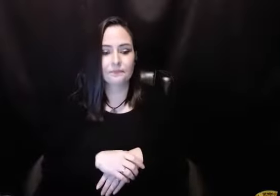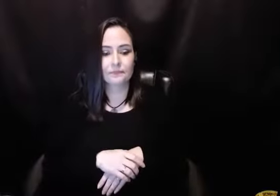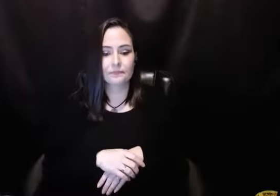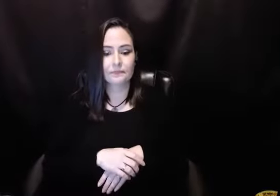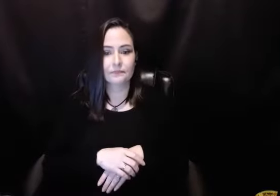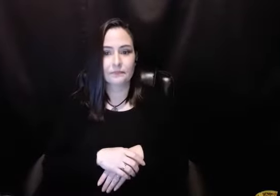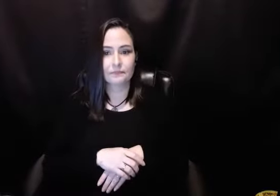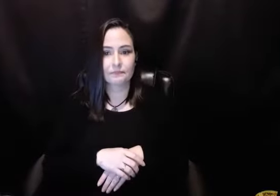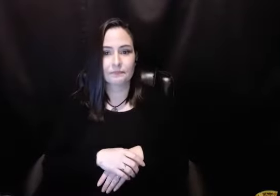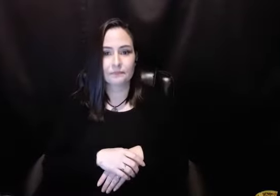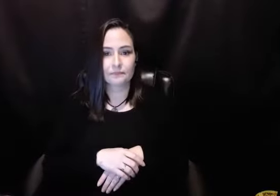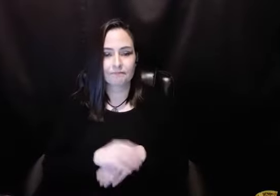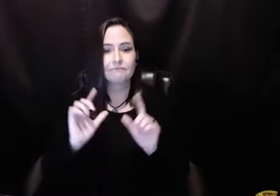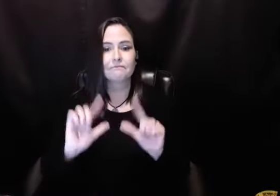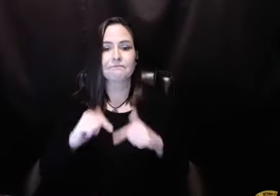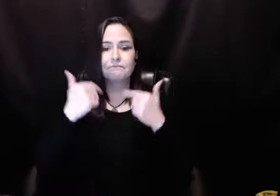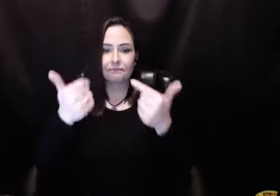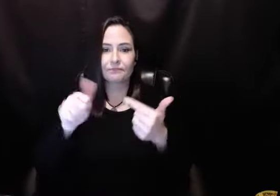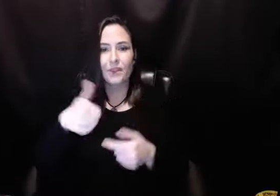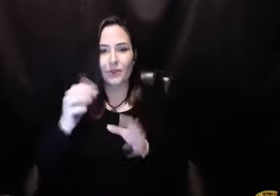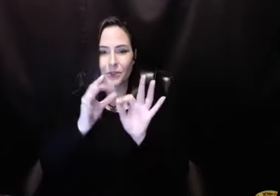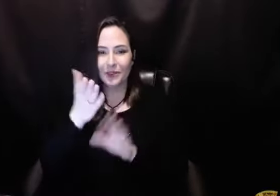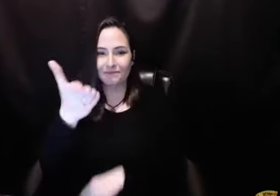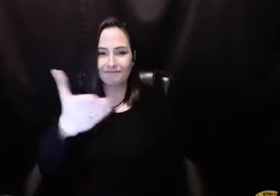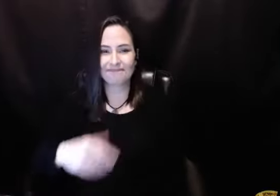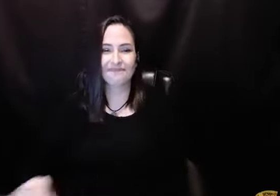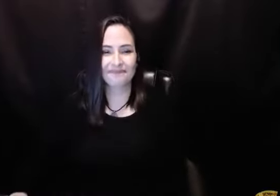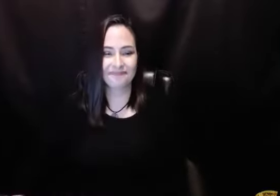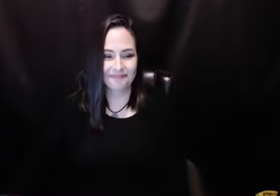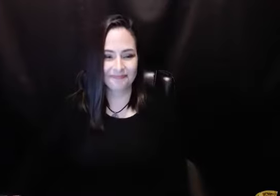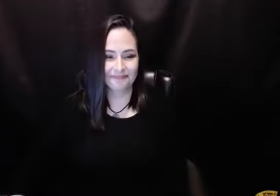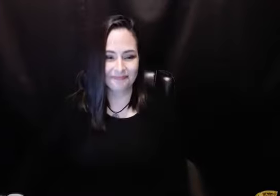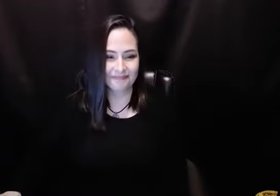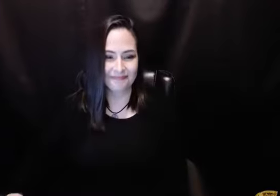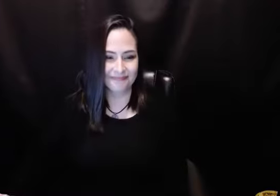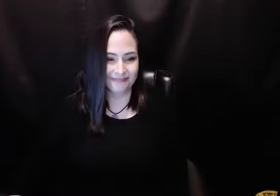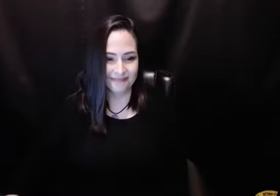God is in play there. But another thing happened. So I would get to go and visit.